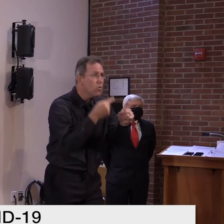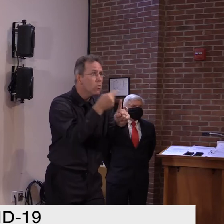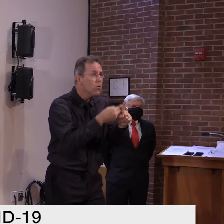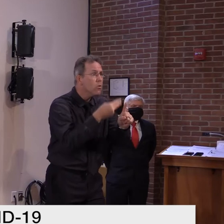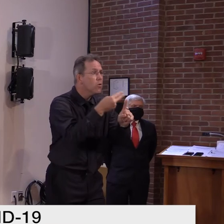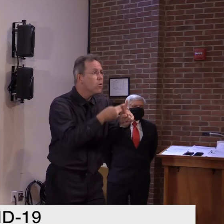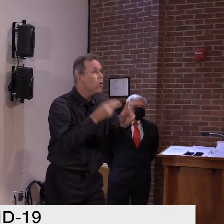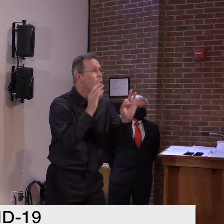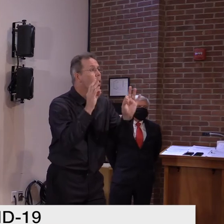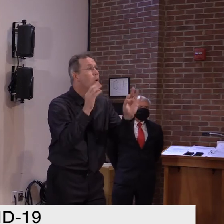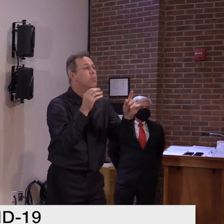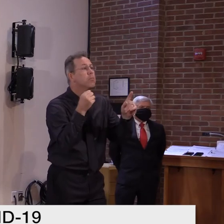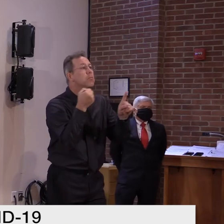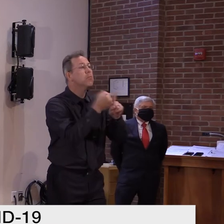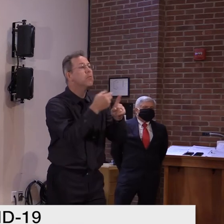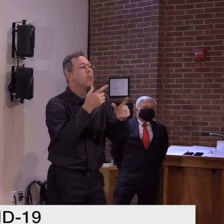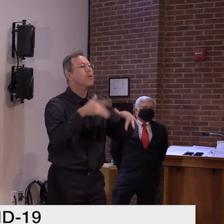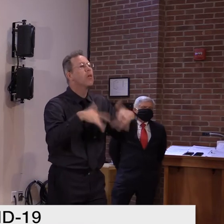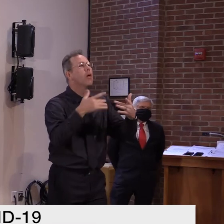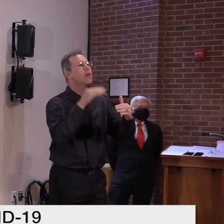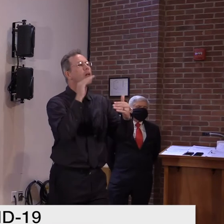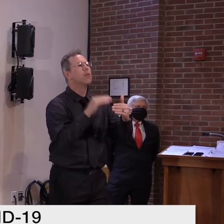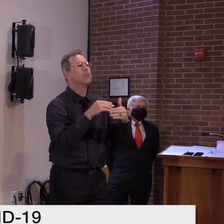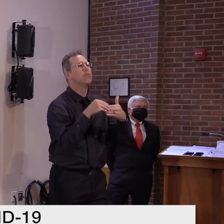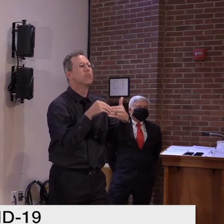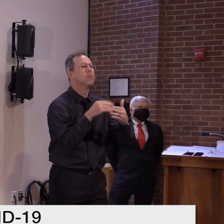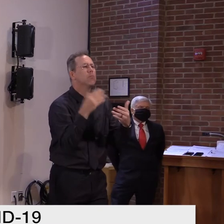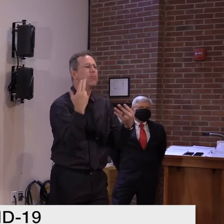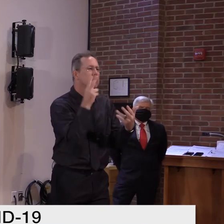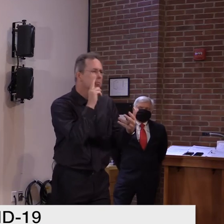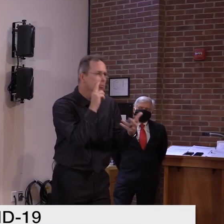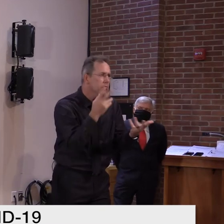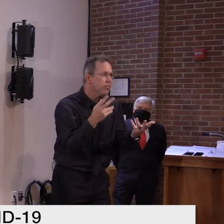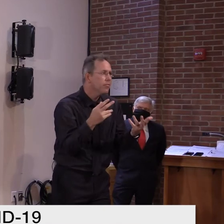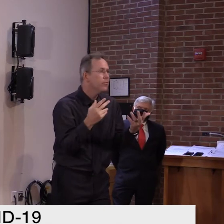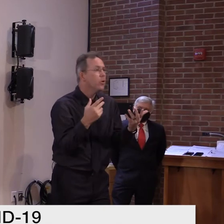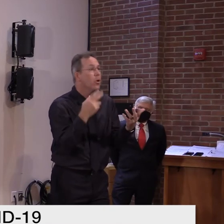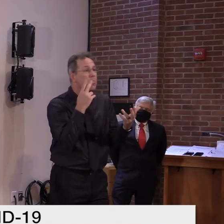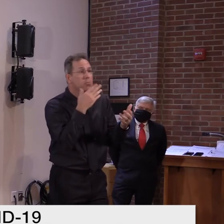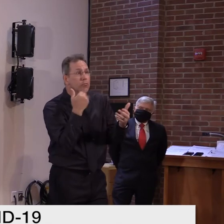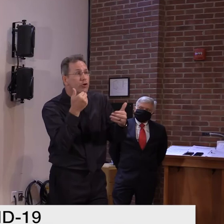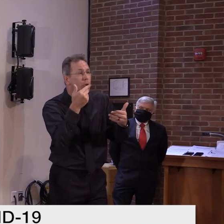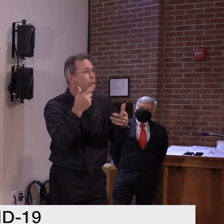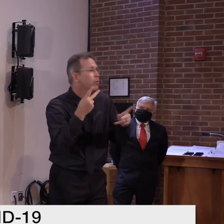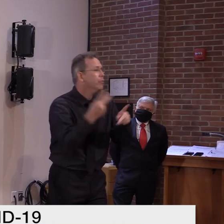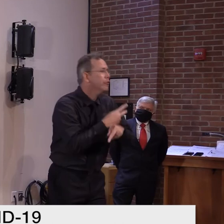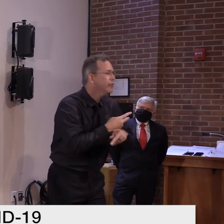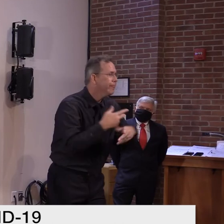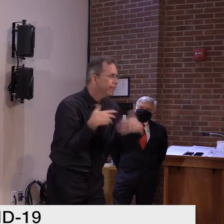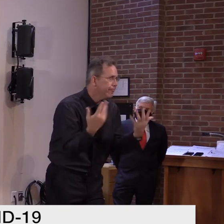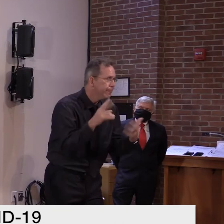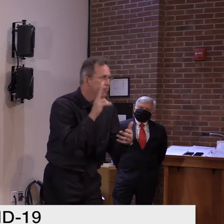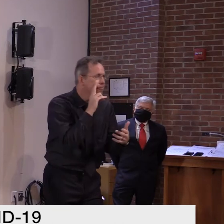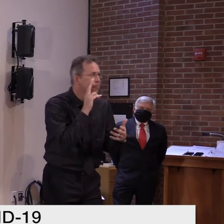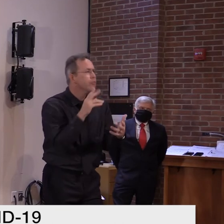And maybe at that point, things will look much better. And, uh, we can have the conversation about ski areas at that point.